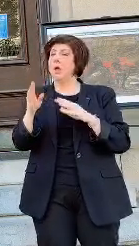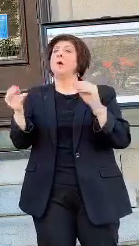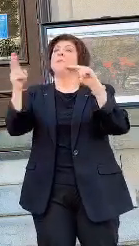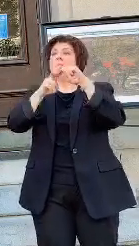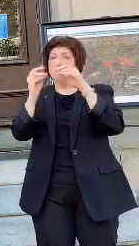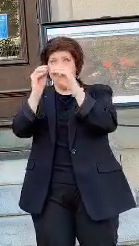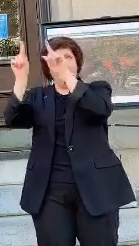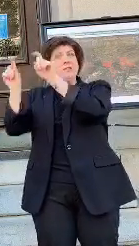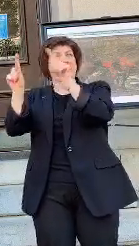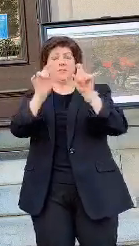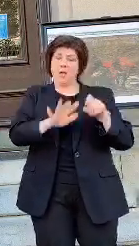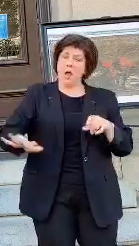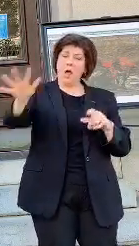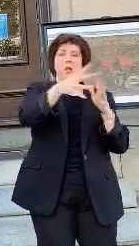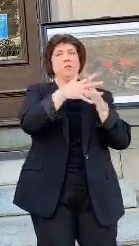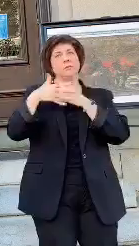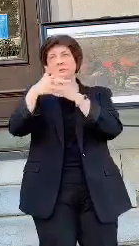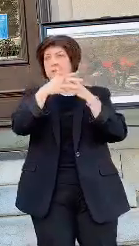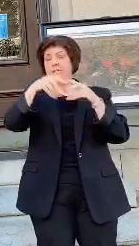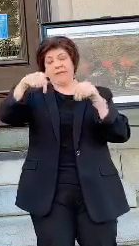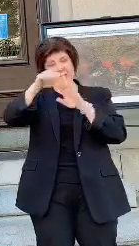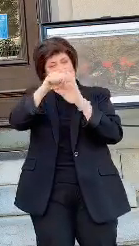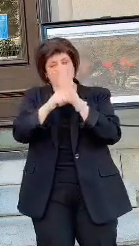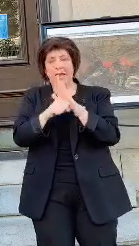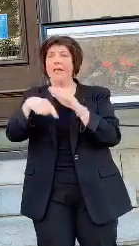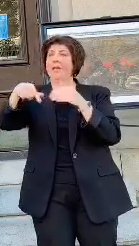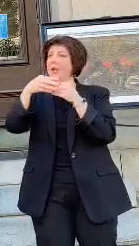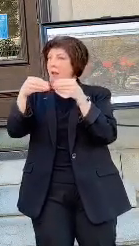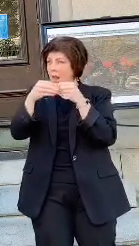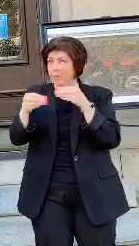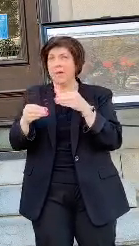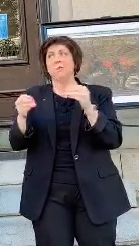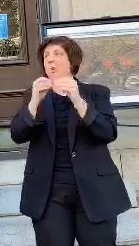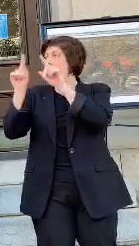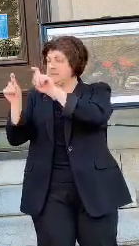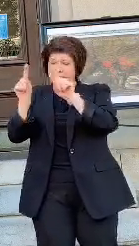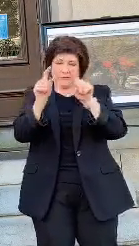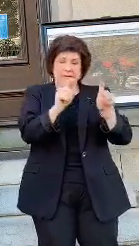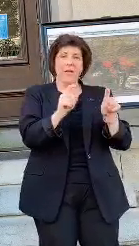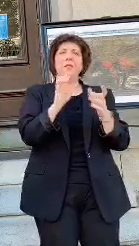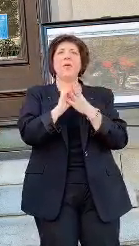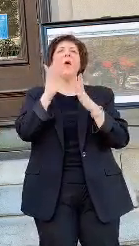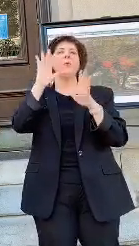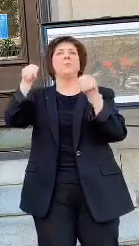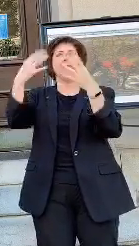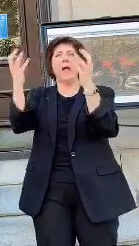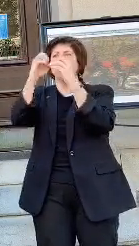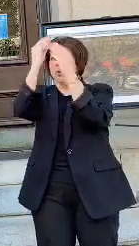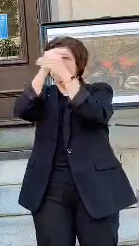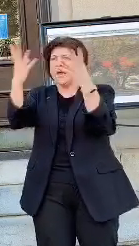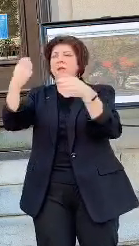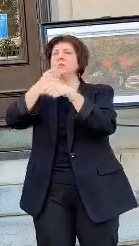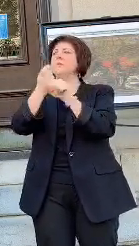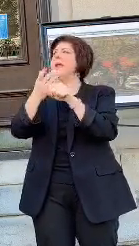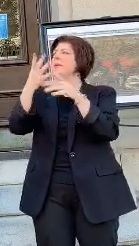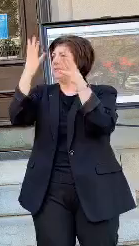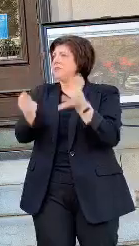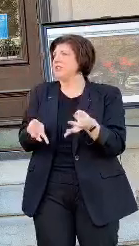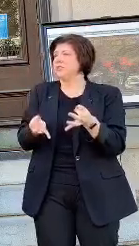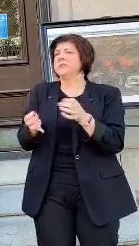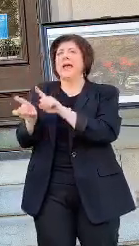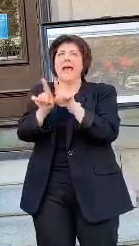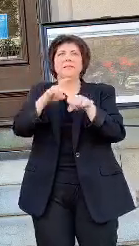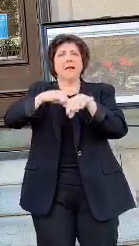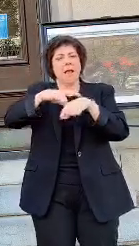nationally and also statewide and certainly locally. That will give us more data to inform our decisions as we go along